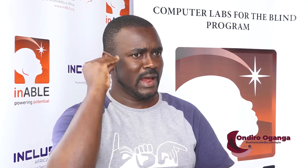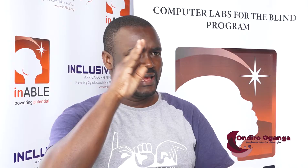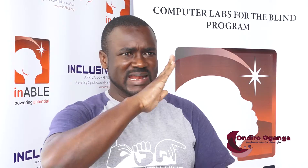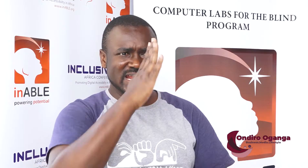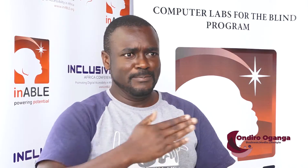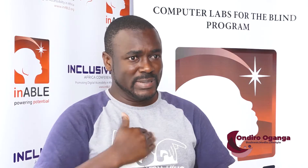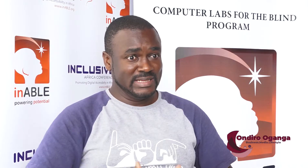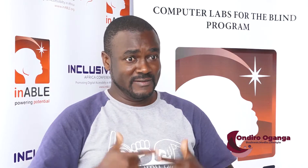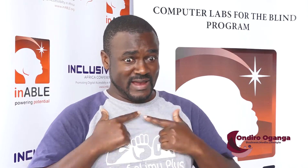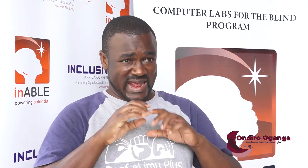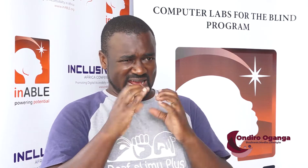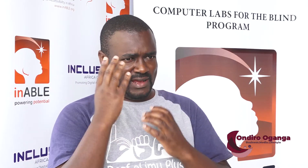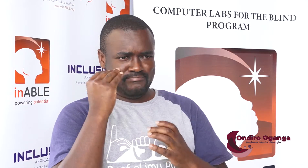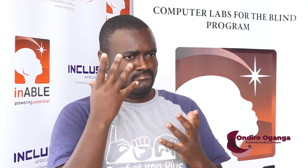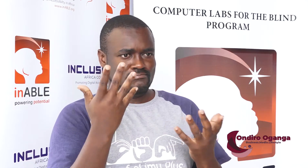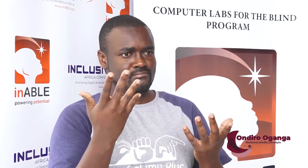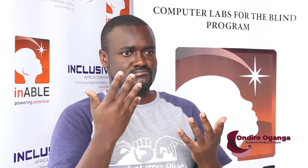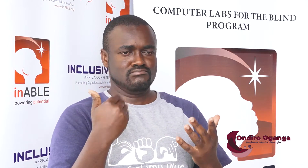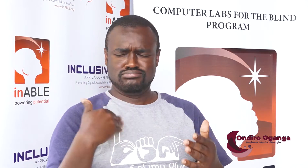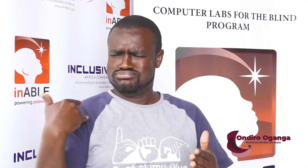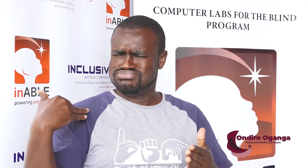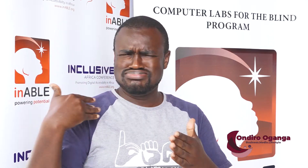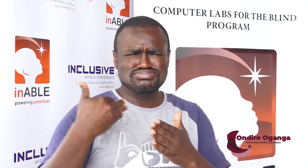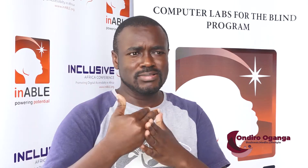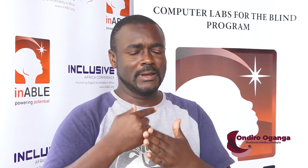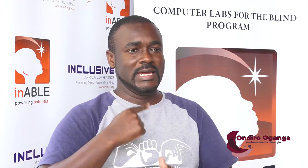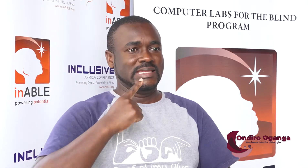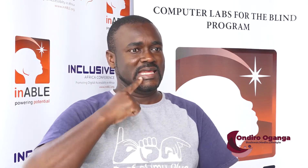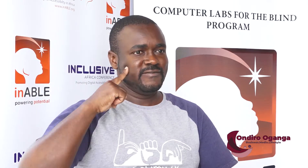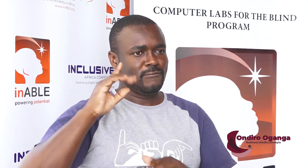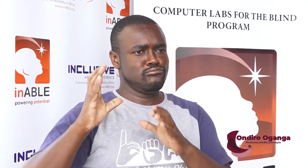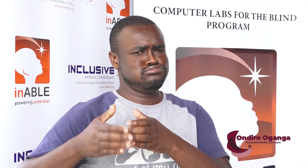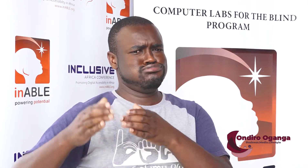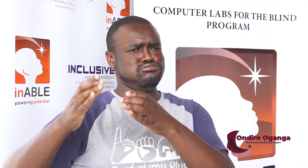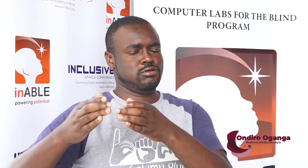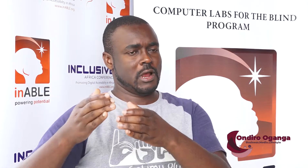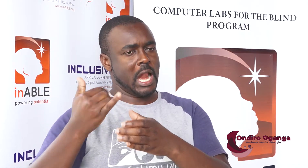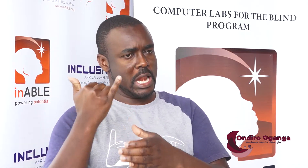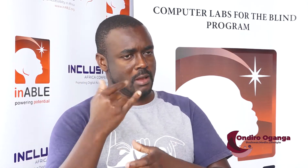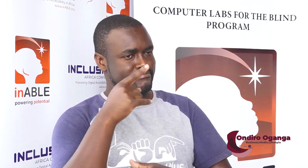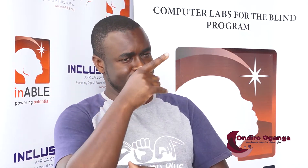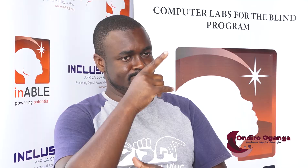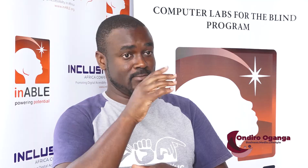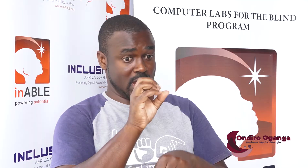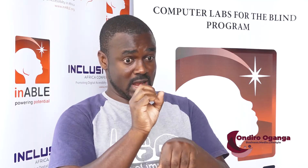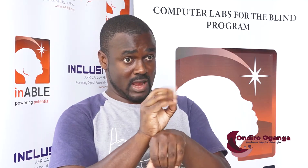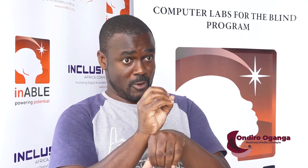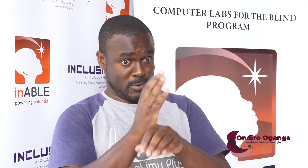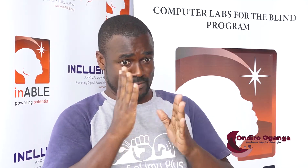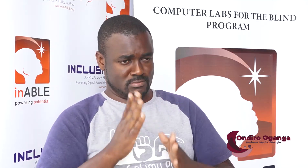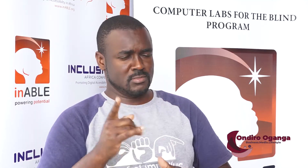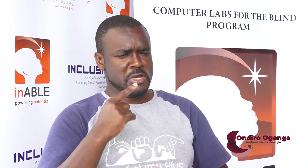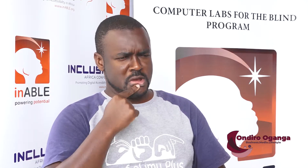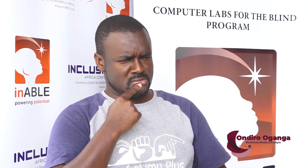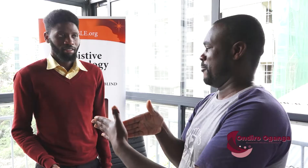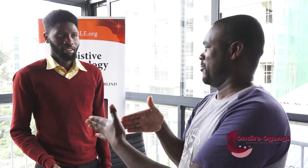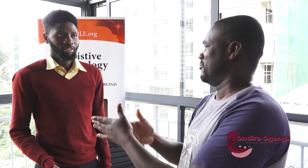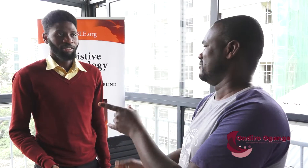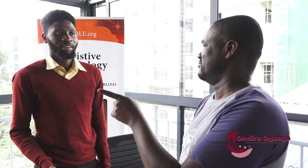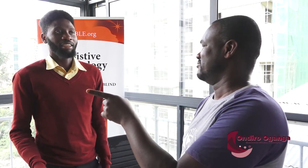First I was a little bit hesitant because you know I've been mostly with the deaf community but